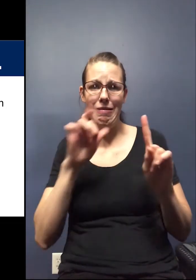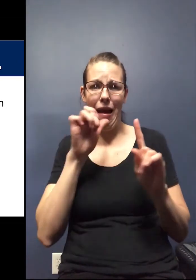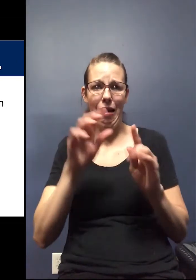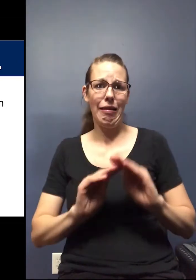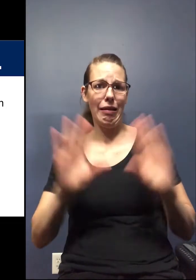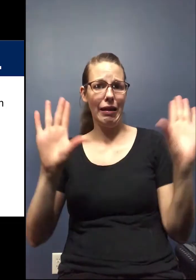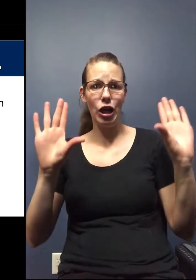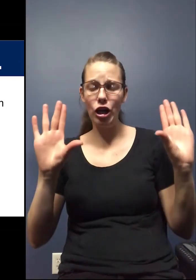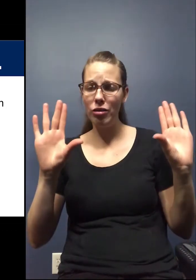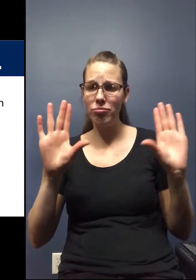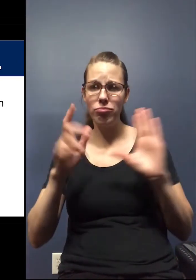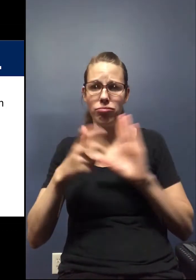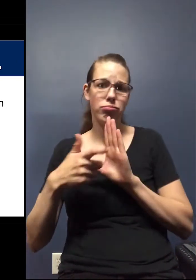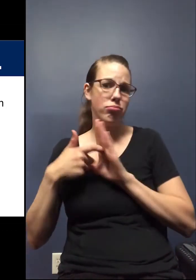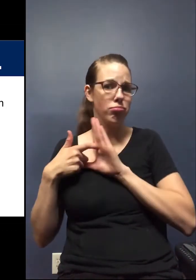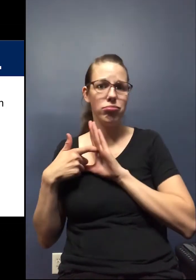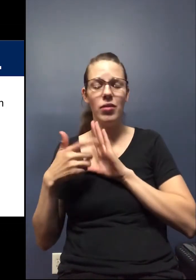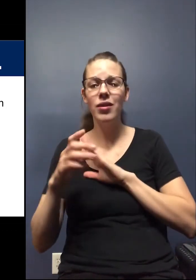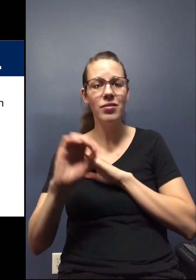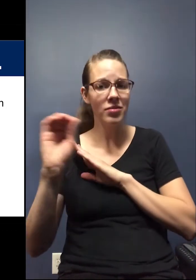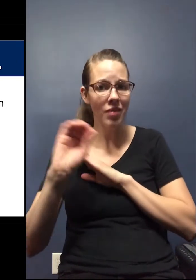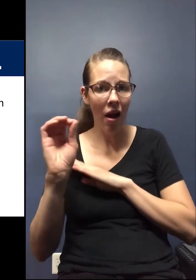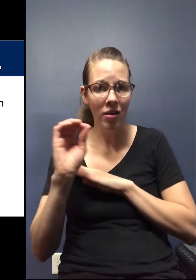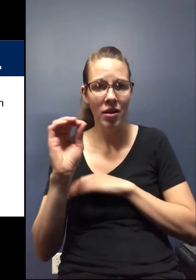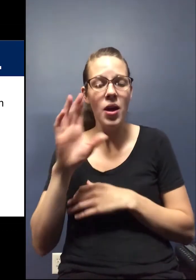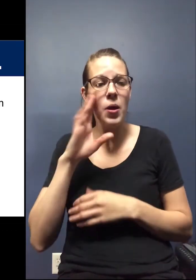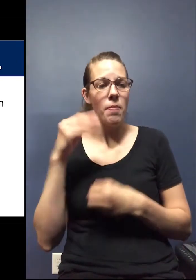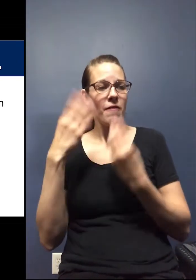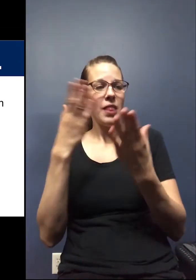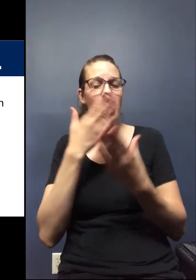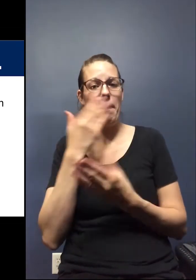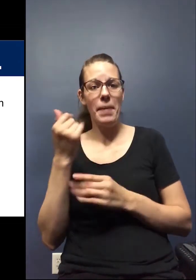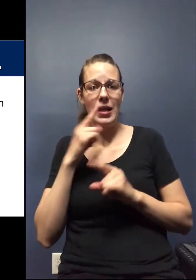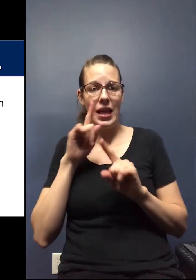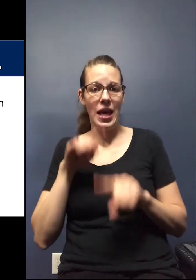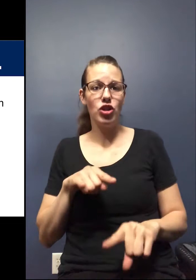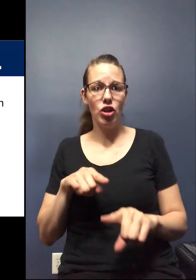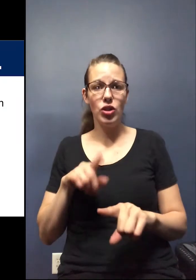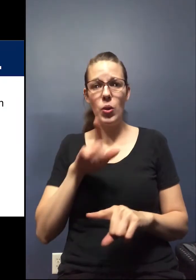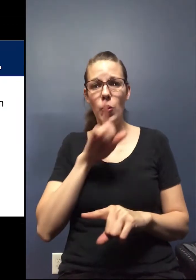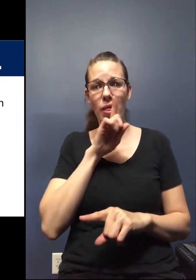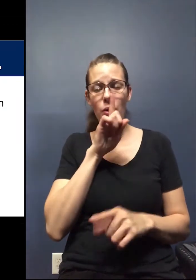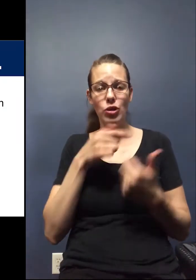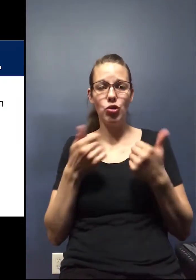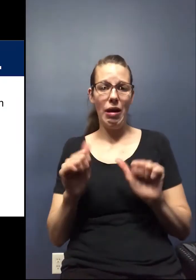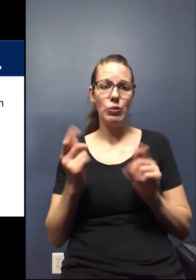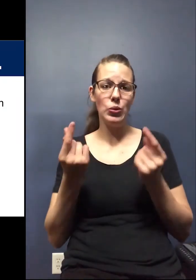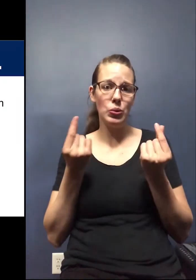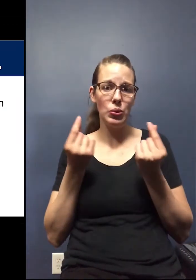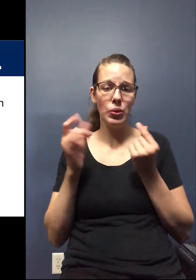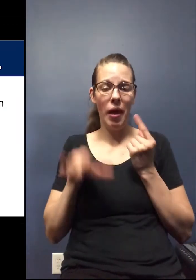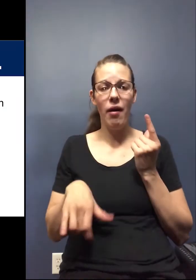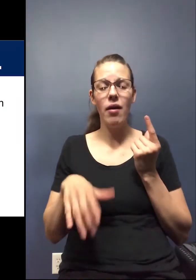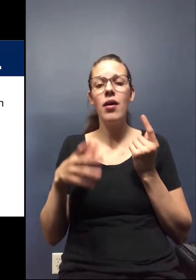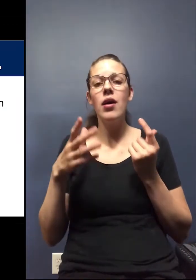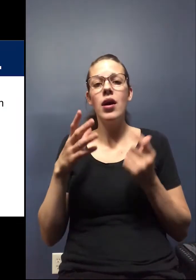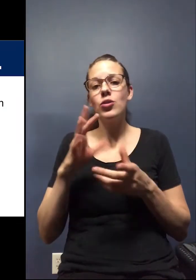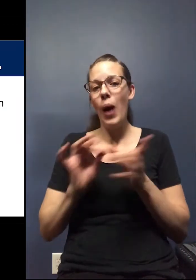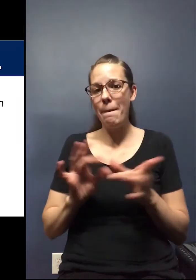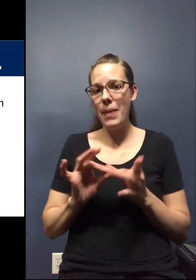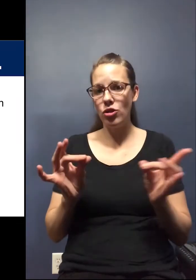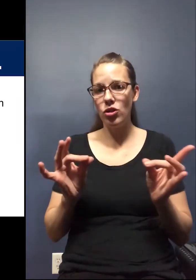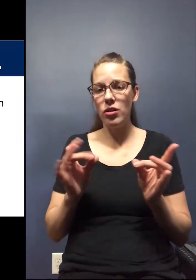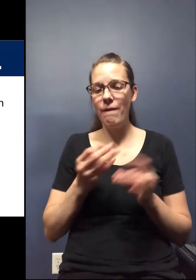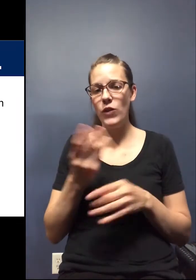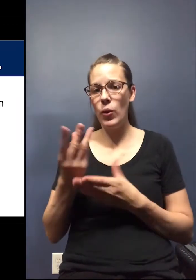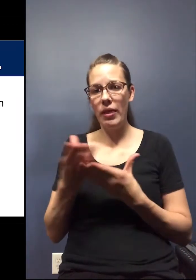There are not clear guidelines so that, um, providing the best answers to those questions, I think is what we're kind of trying to do. Just wanted to mention a